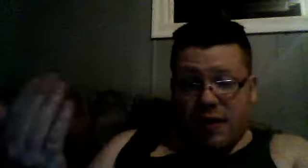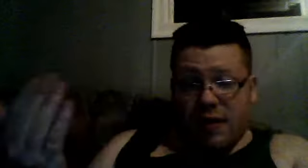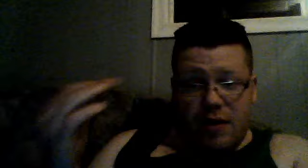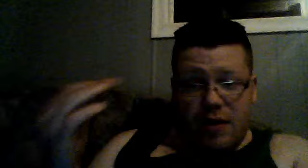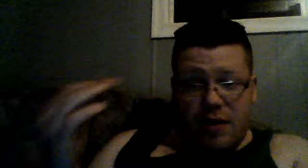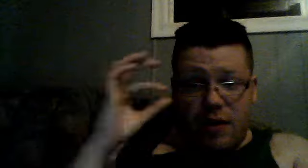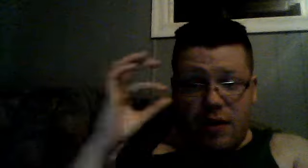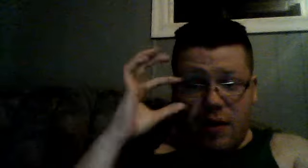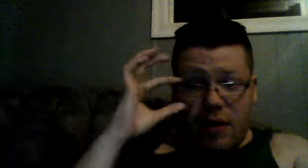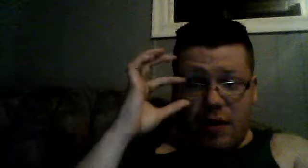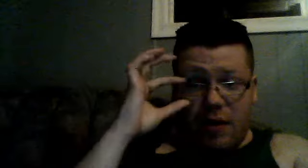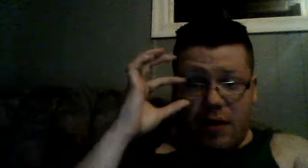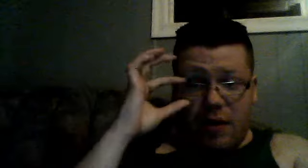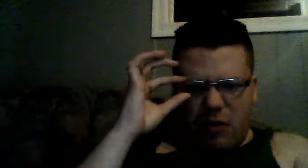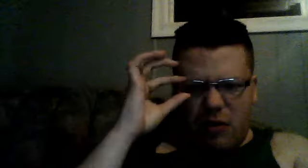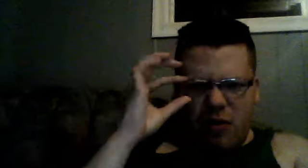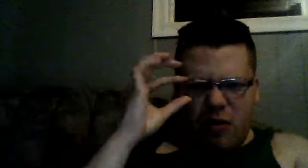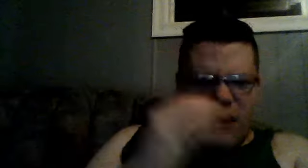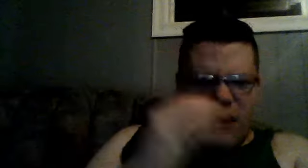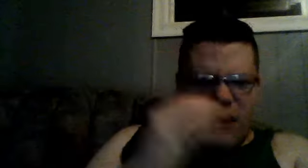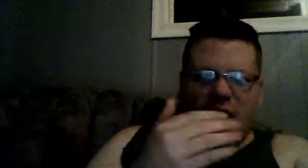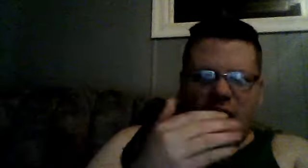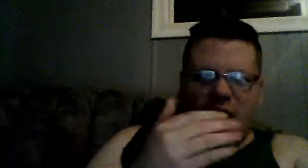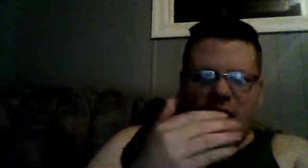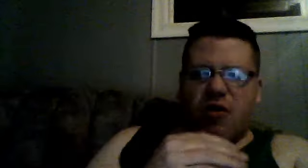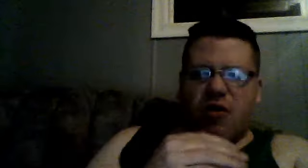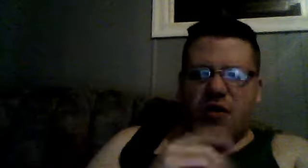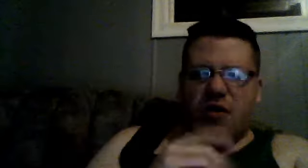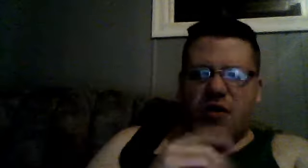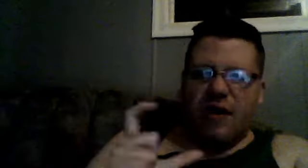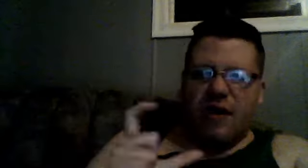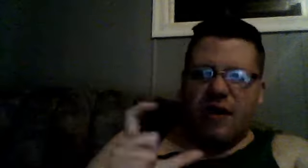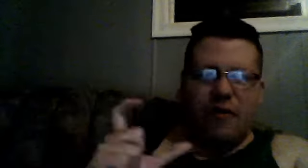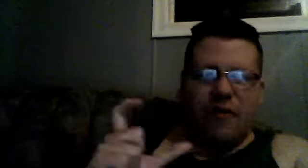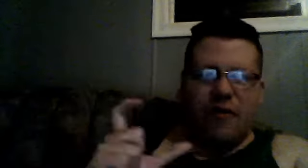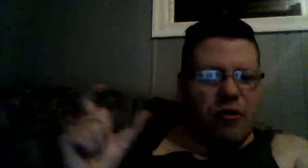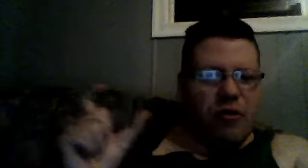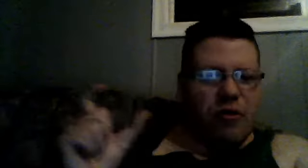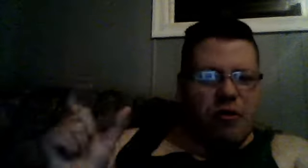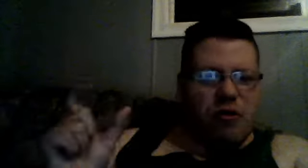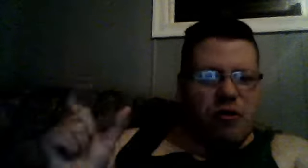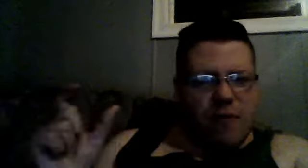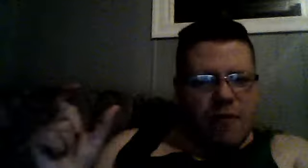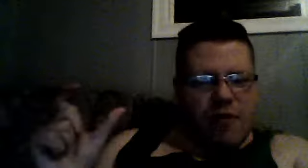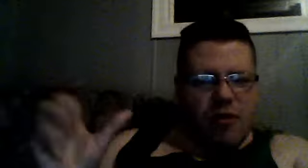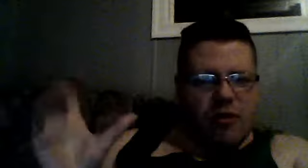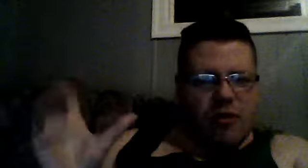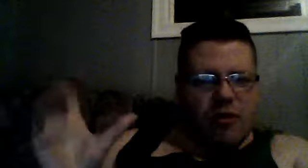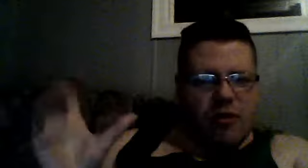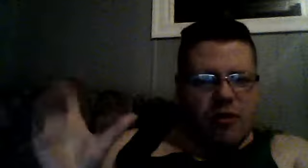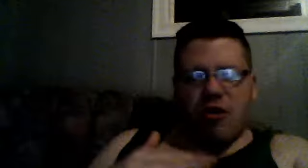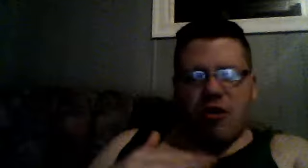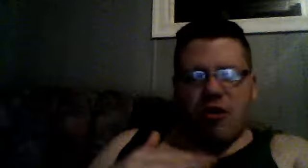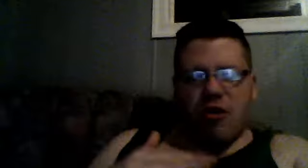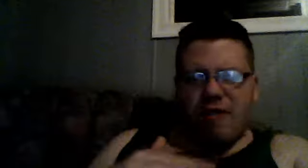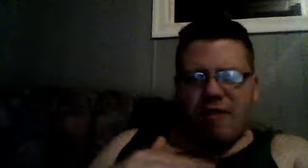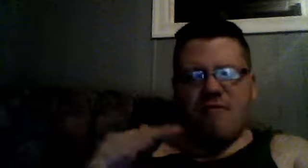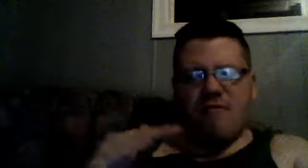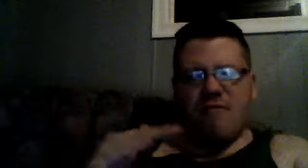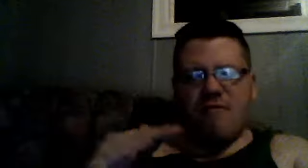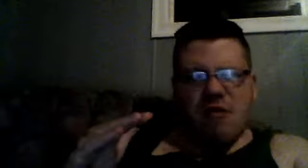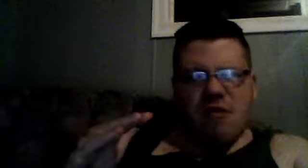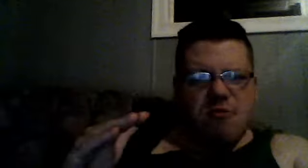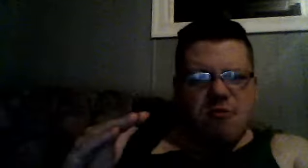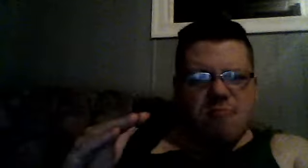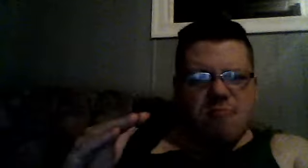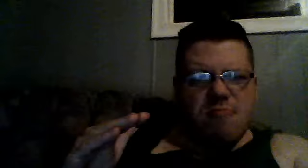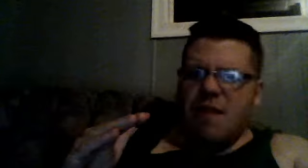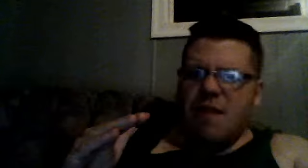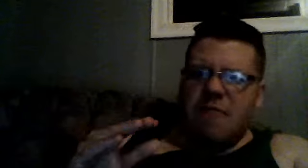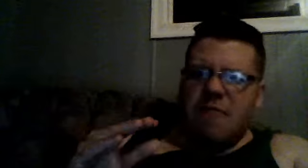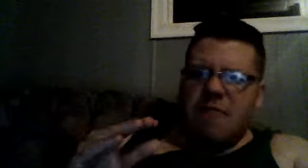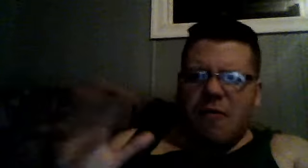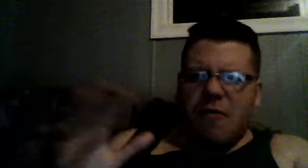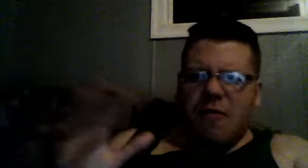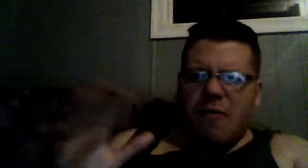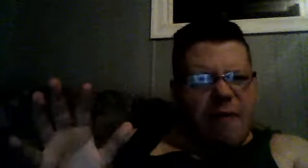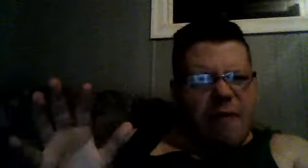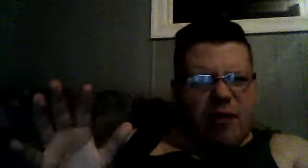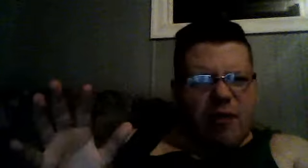like a cartoon, have to look at the first three episodes, actually the first maybe four or five episodes of